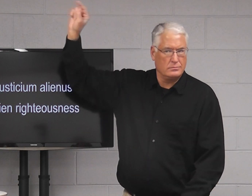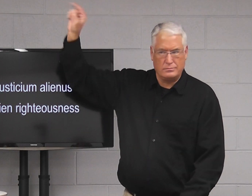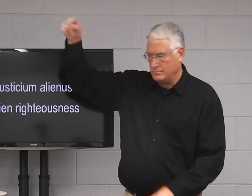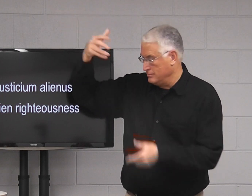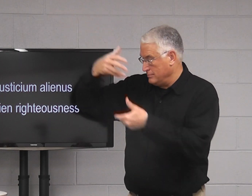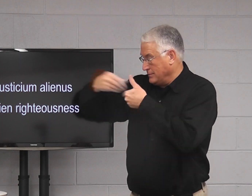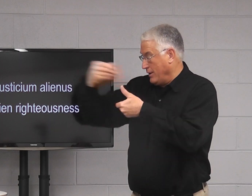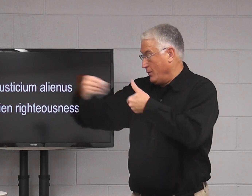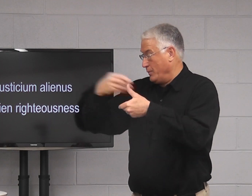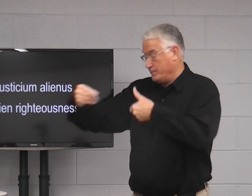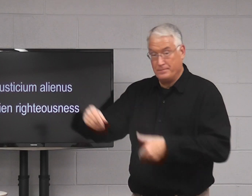comes from the outside.